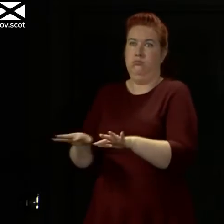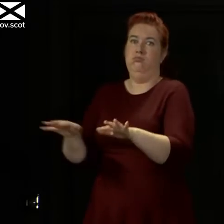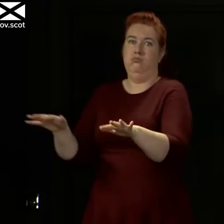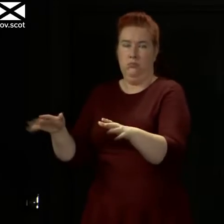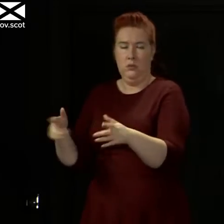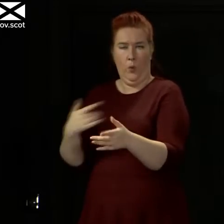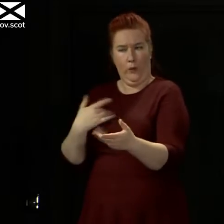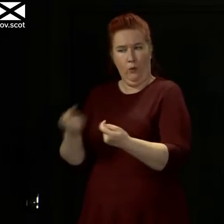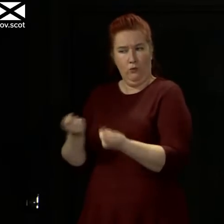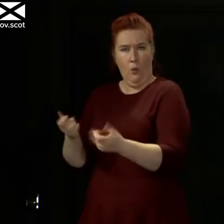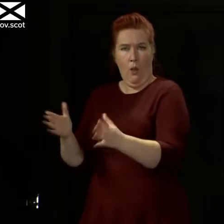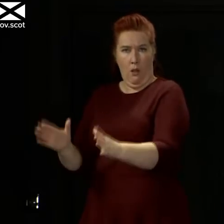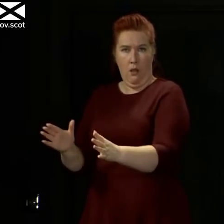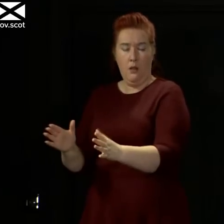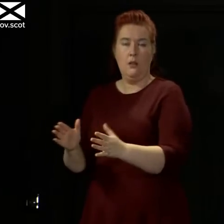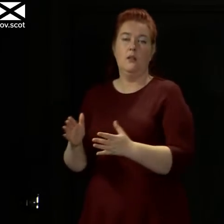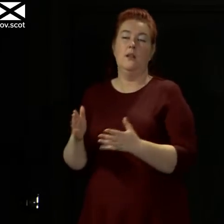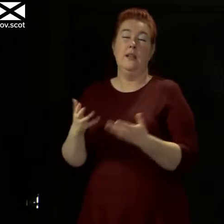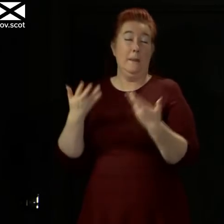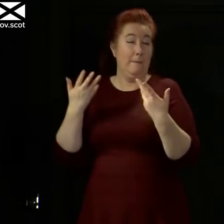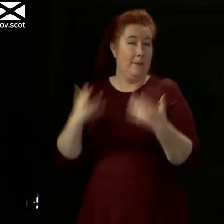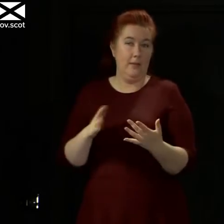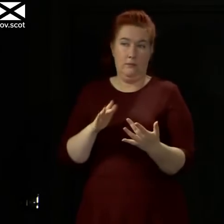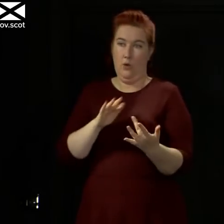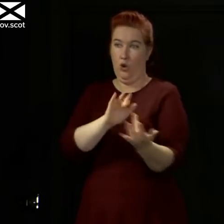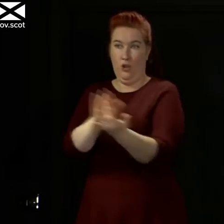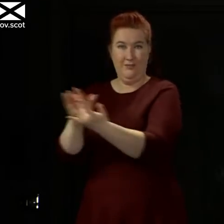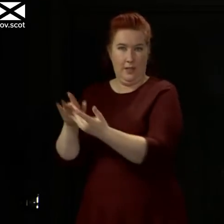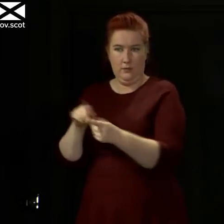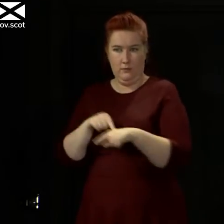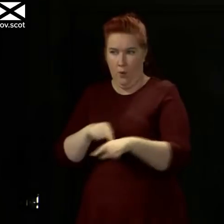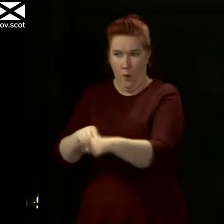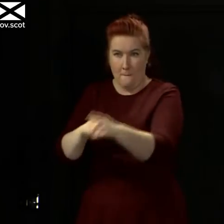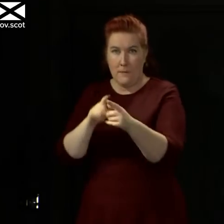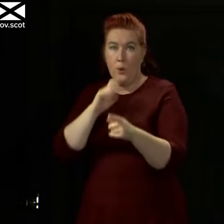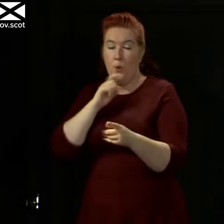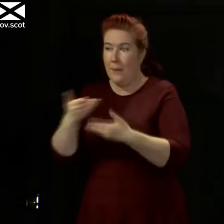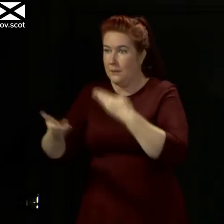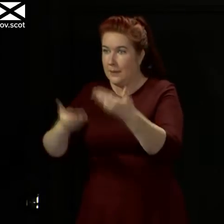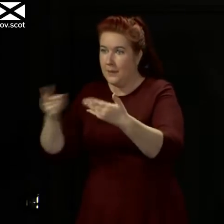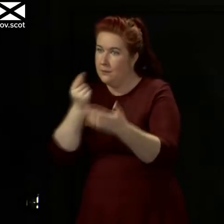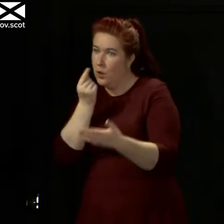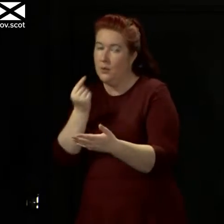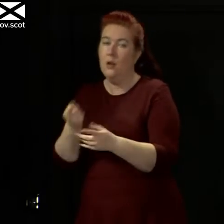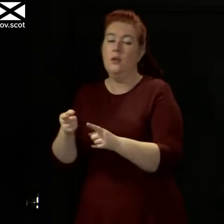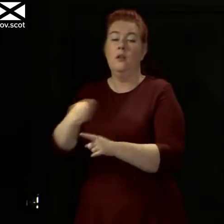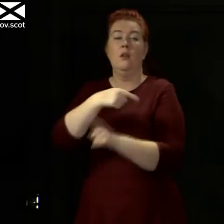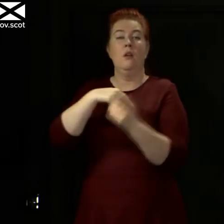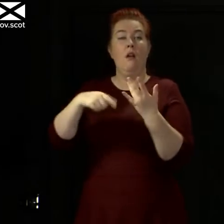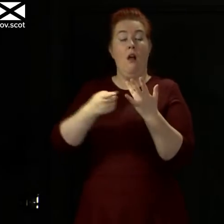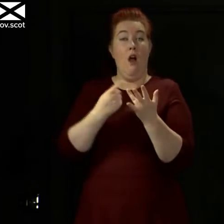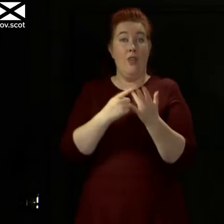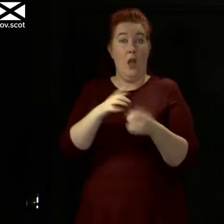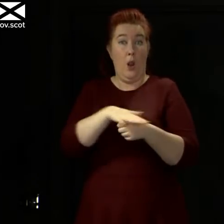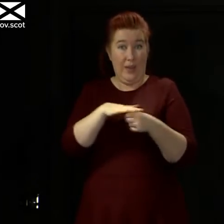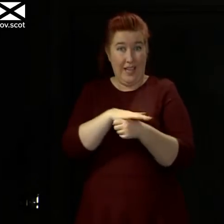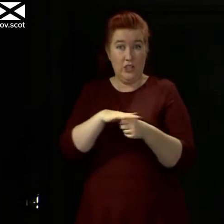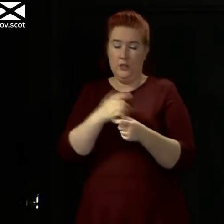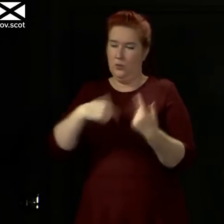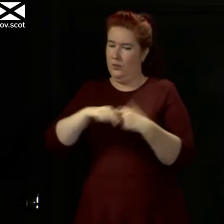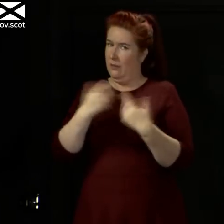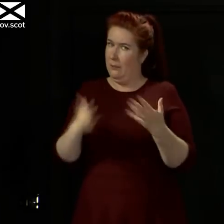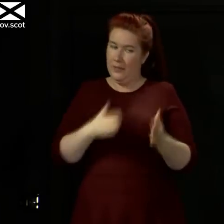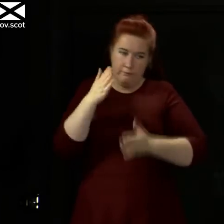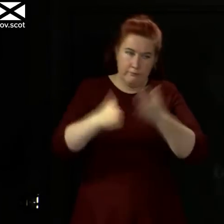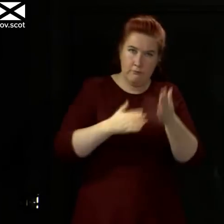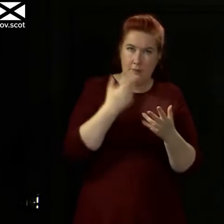And there has been an extensive contact tracing operation. The other locations that I've mentioned today have all been visited and